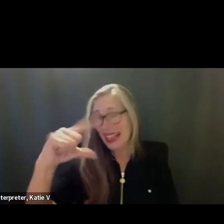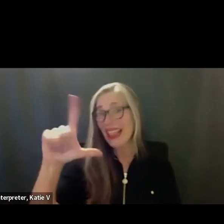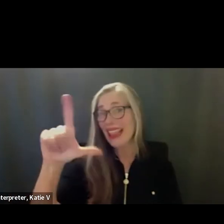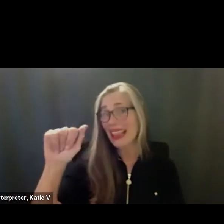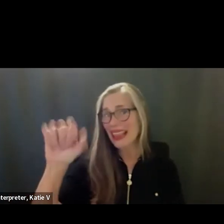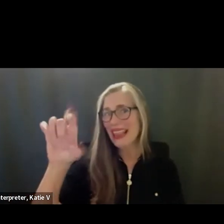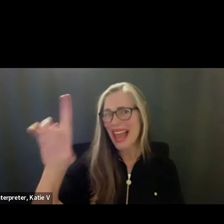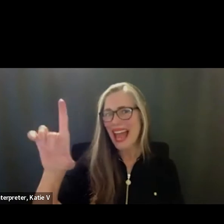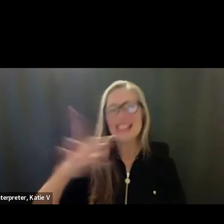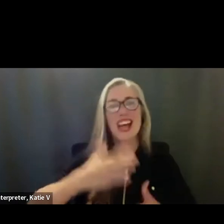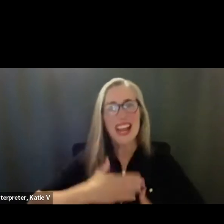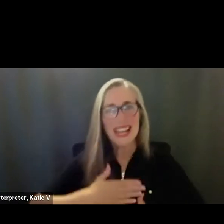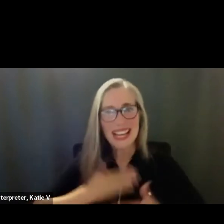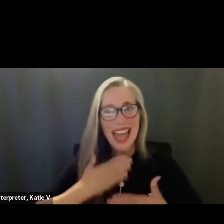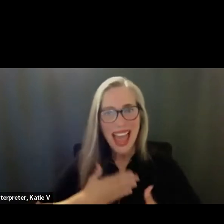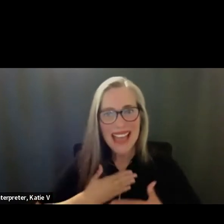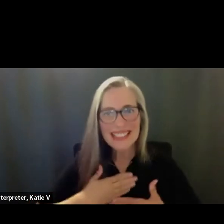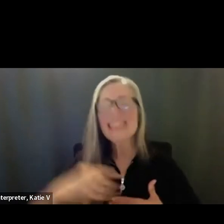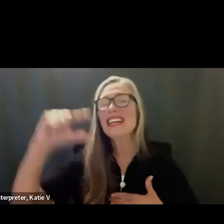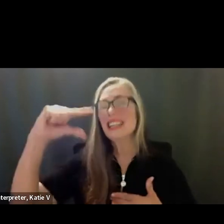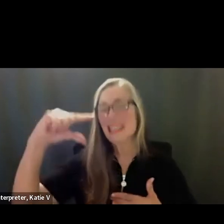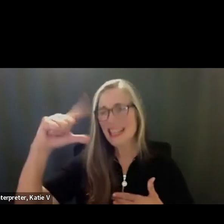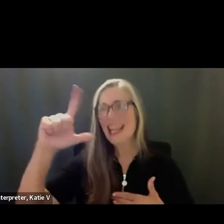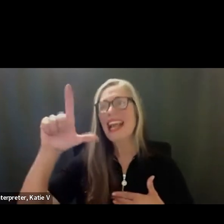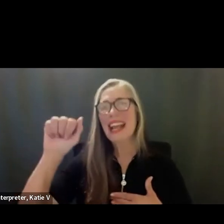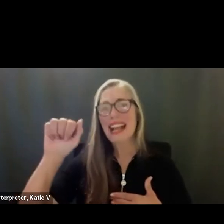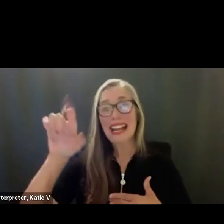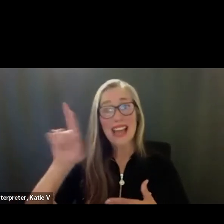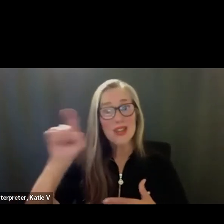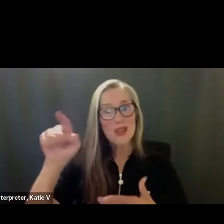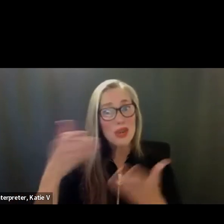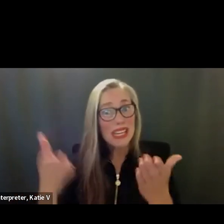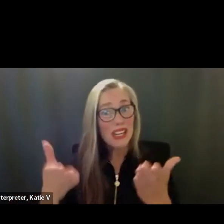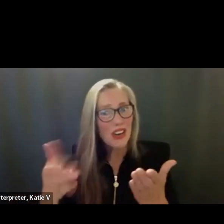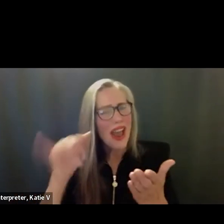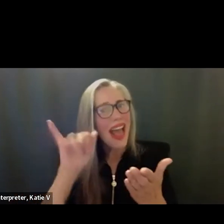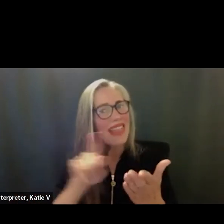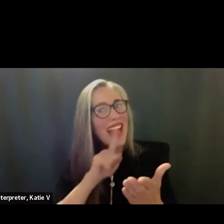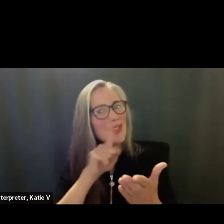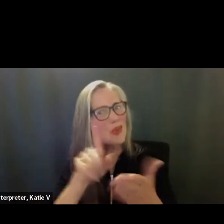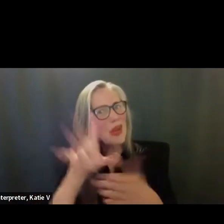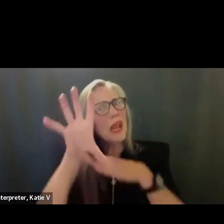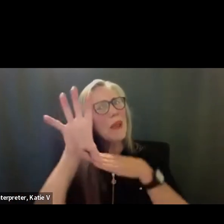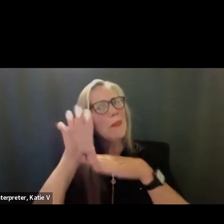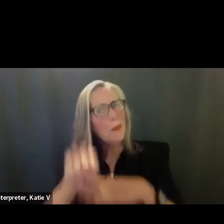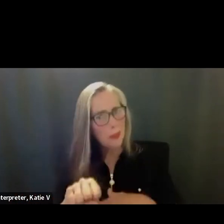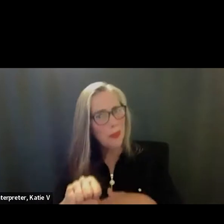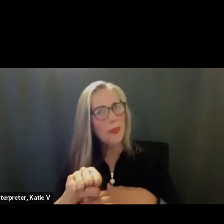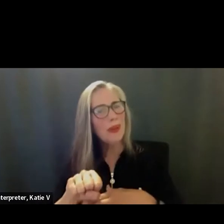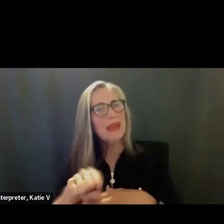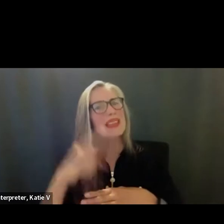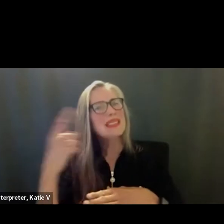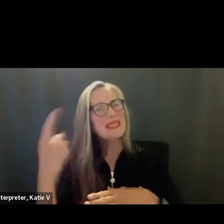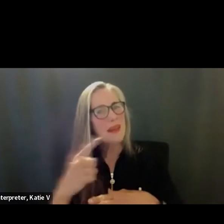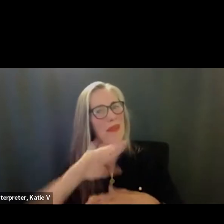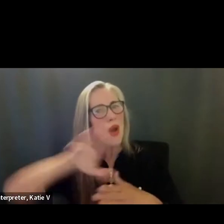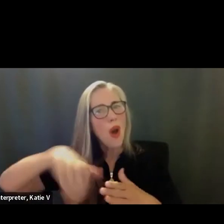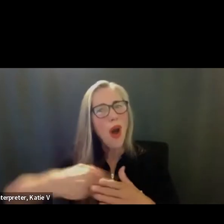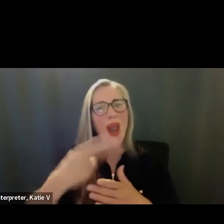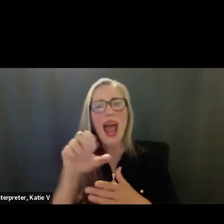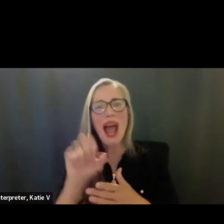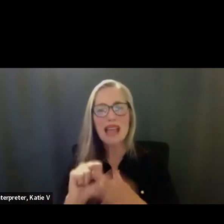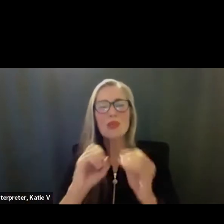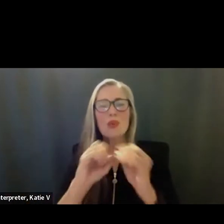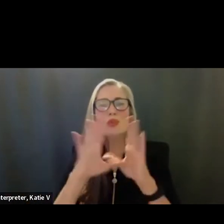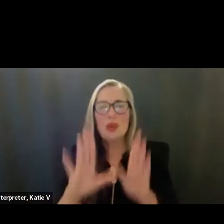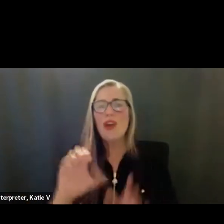is a practice that all Santa Barbara High School teachers are implementing this year. So as part of our new